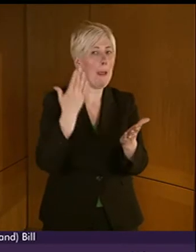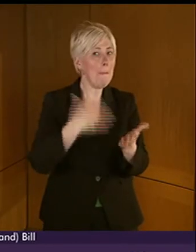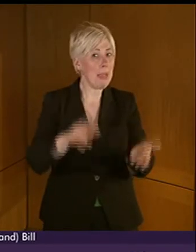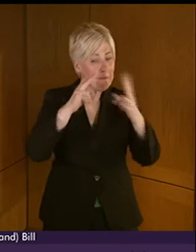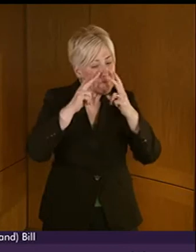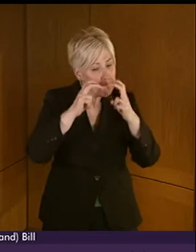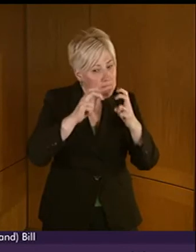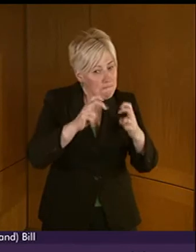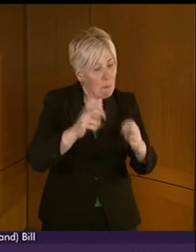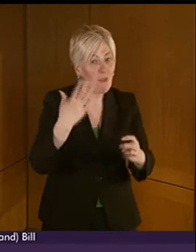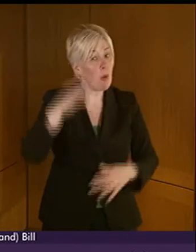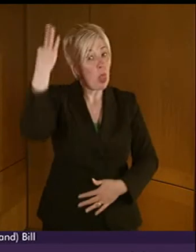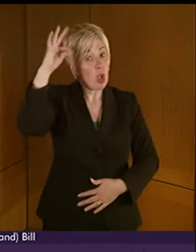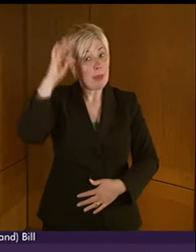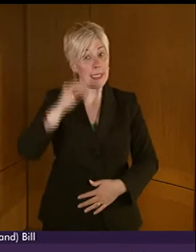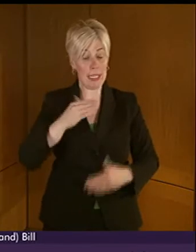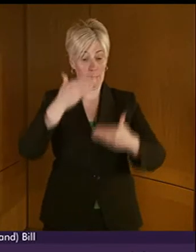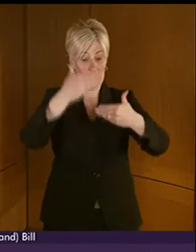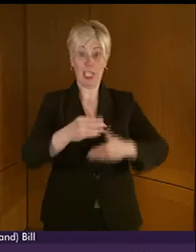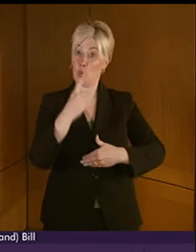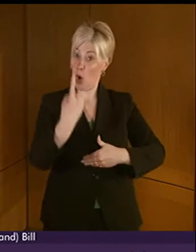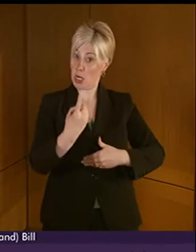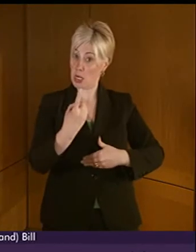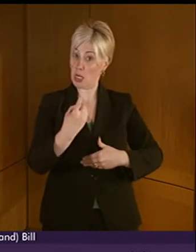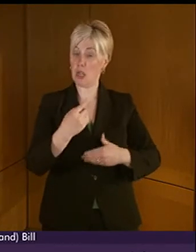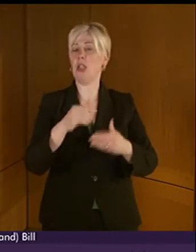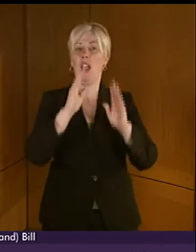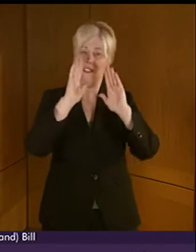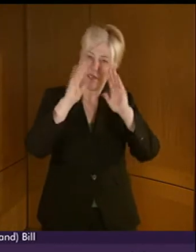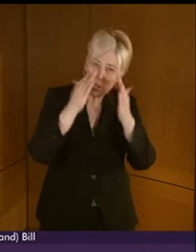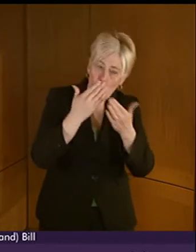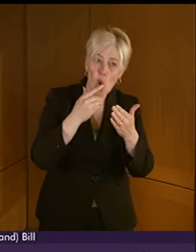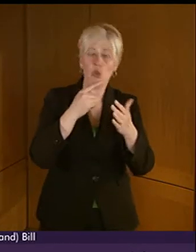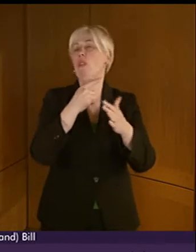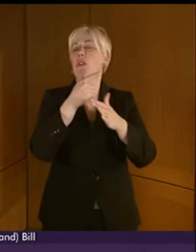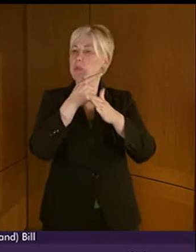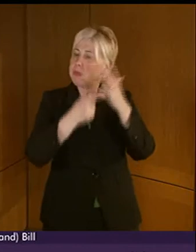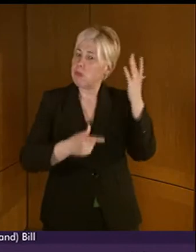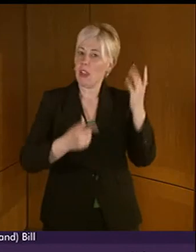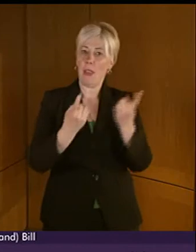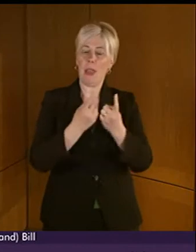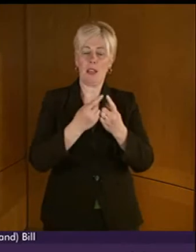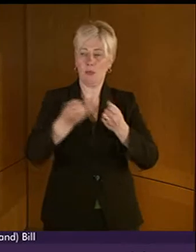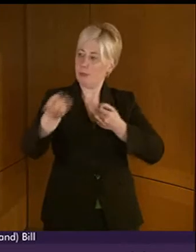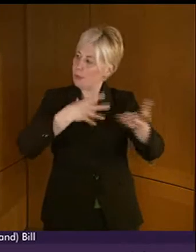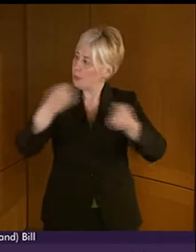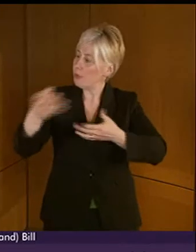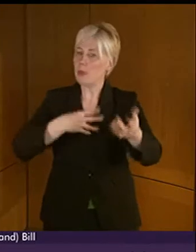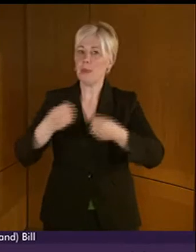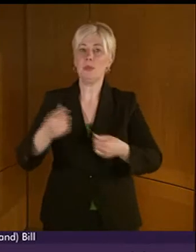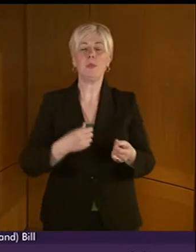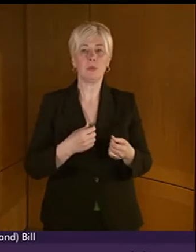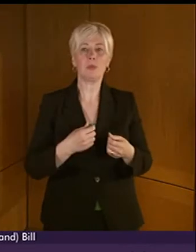by the committee at stage one and how they opened up the Facebook page and that led me to thinking and I think Jane Baxter's